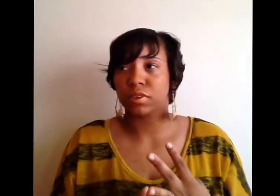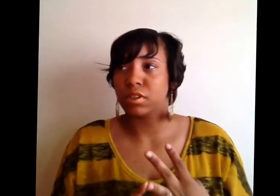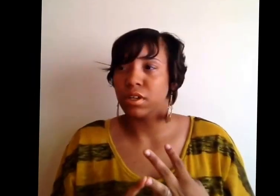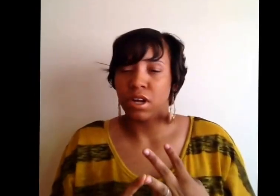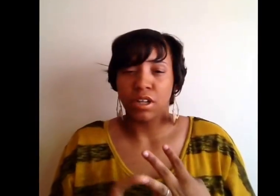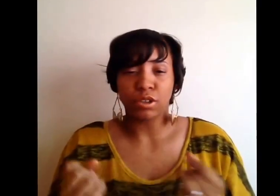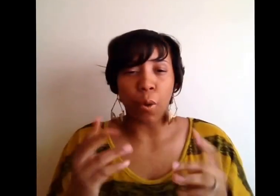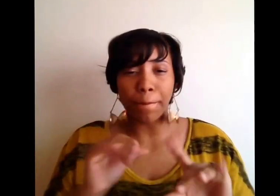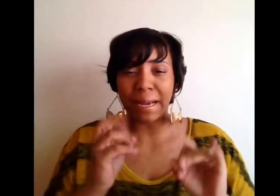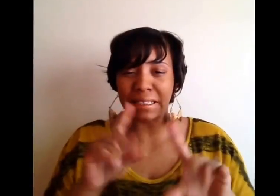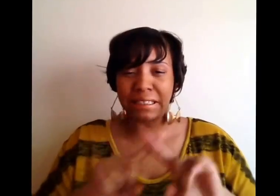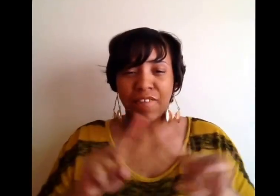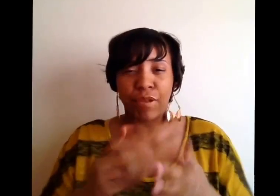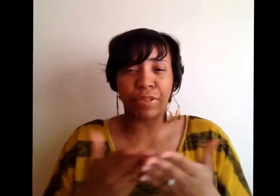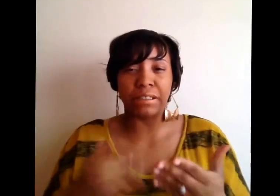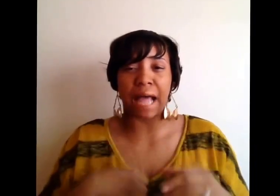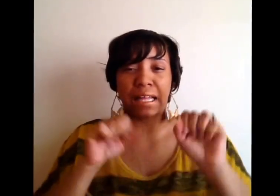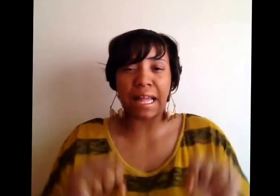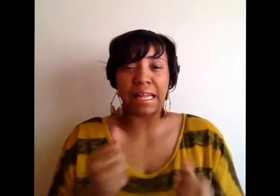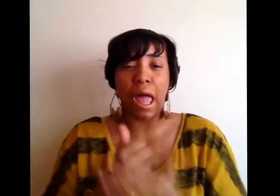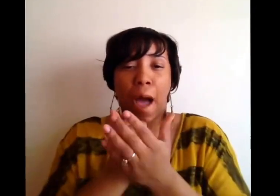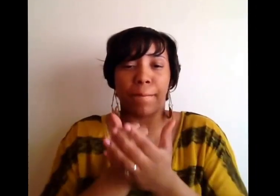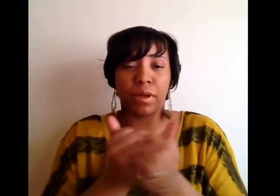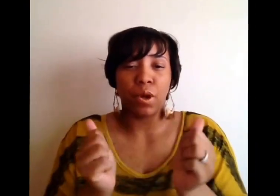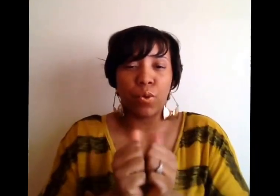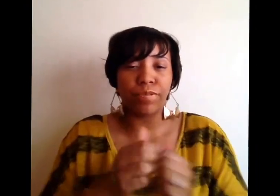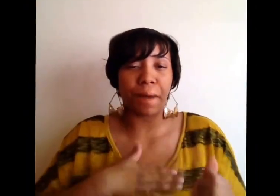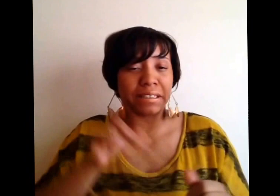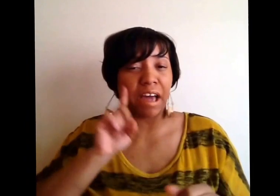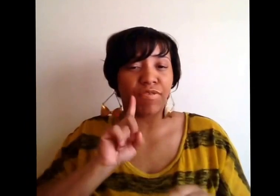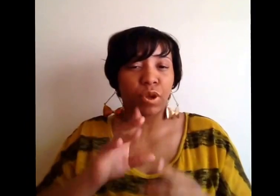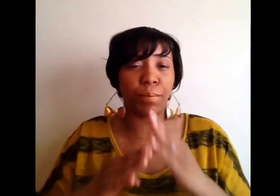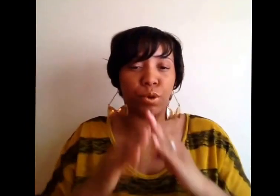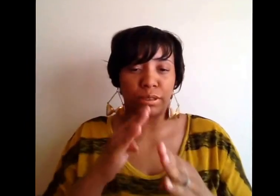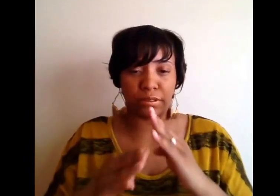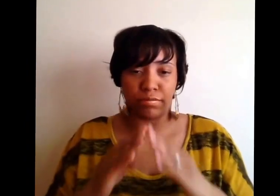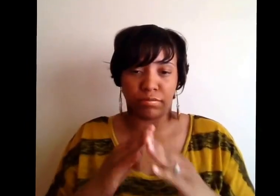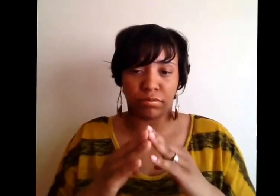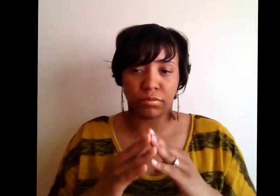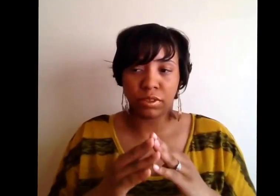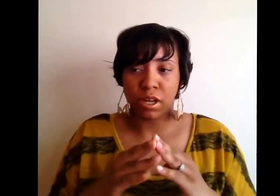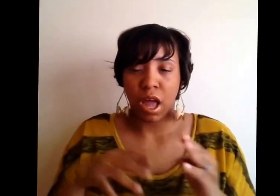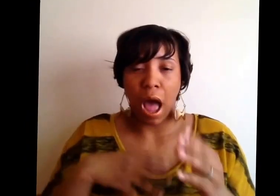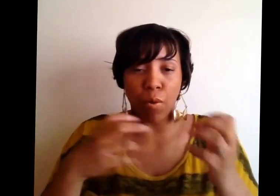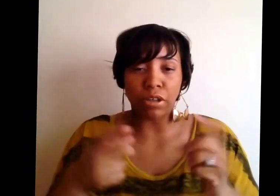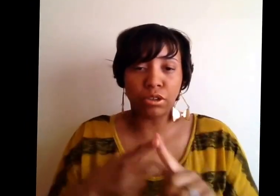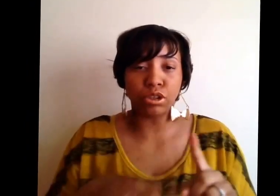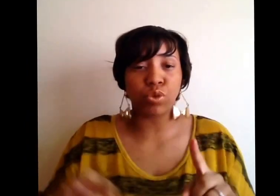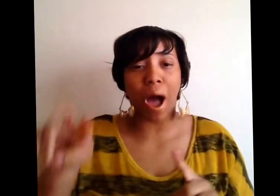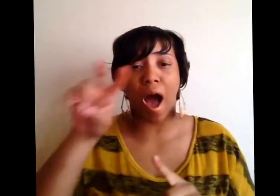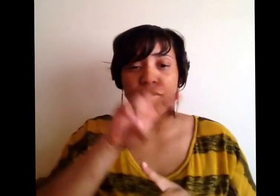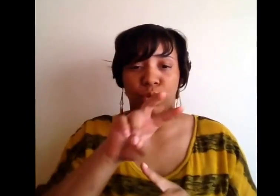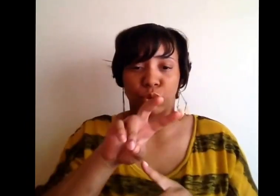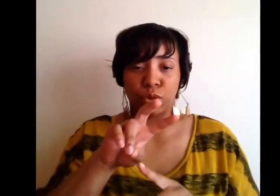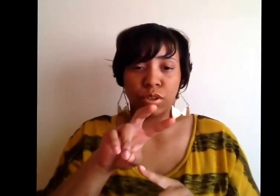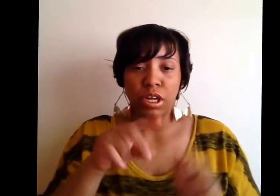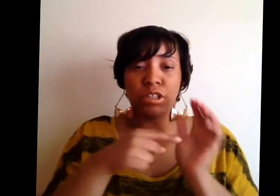There are many different things I can help with my deaf community. I want to travel and